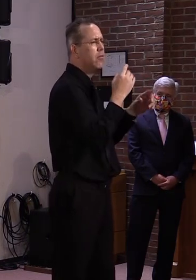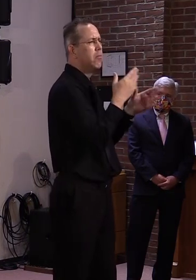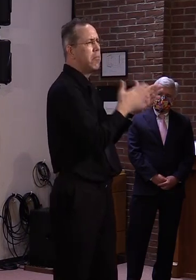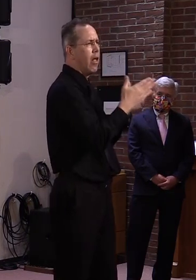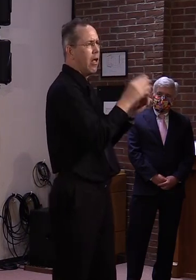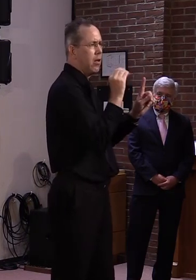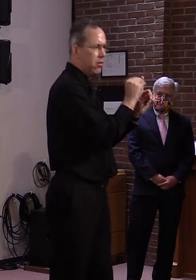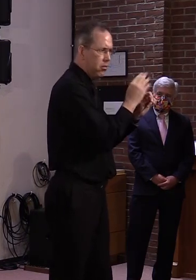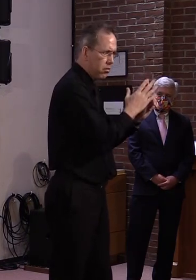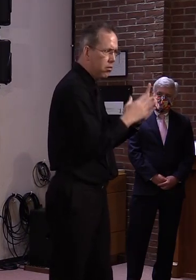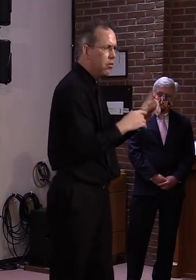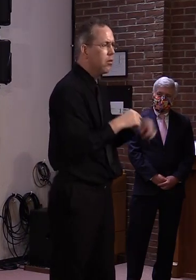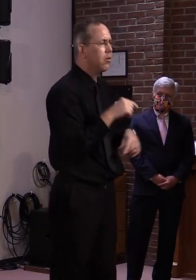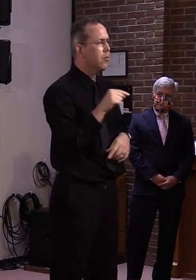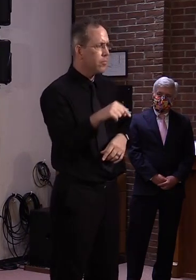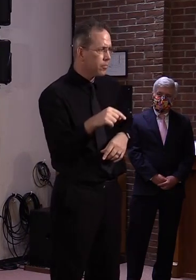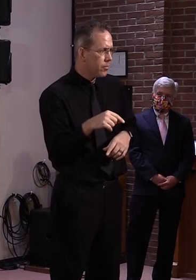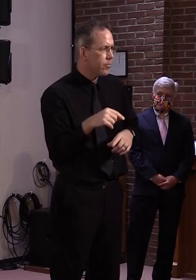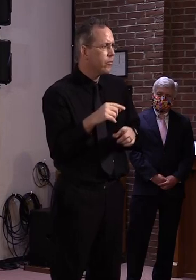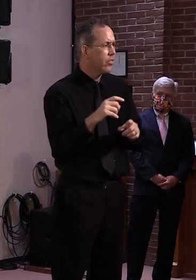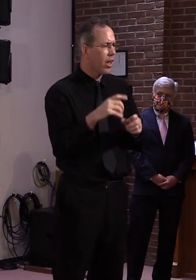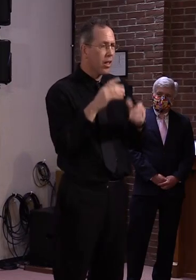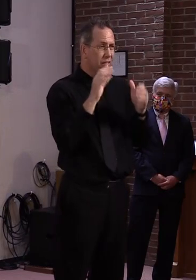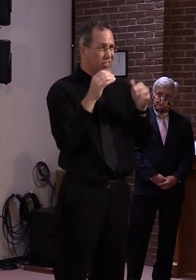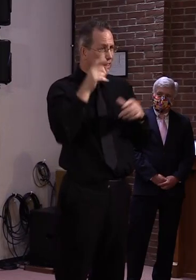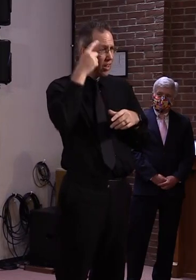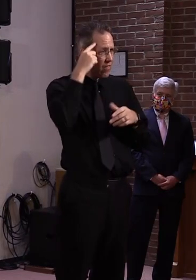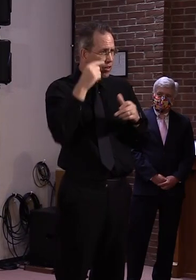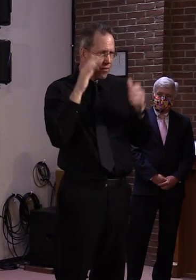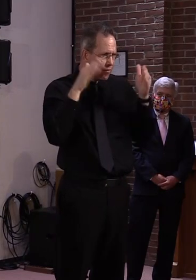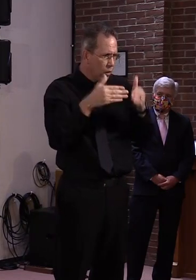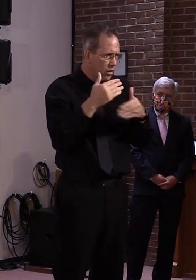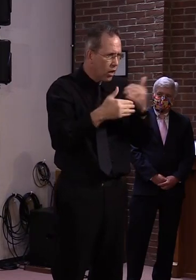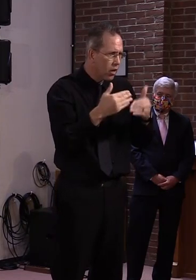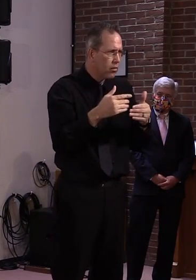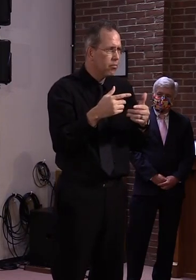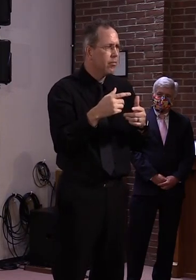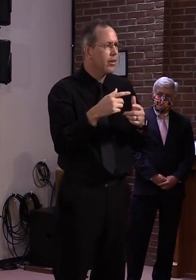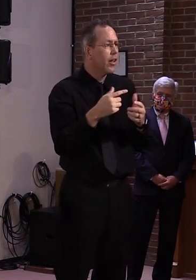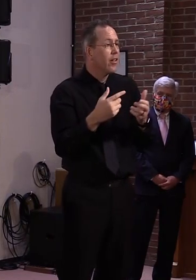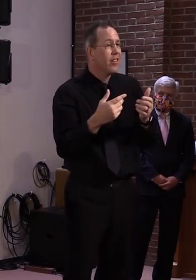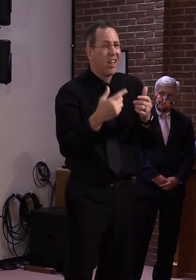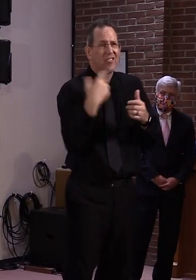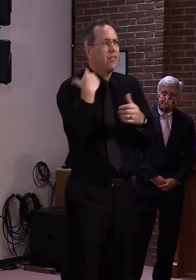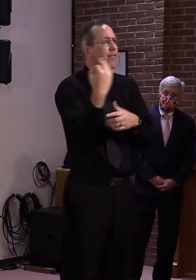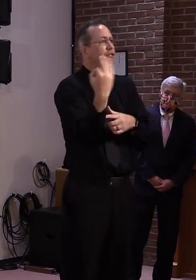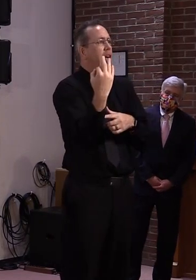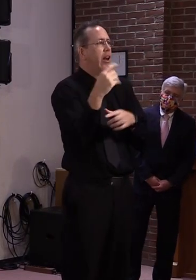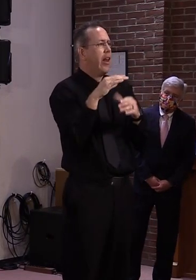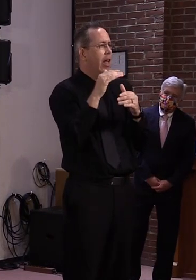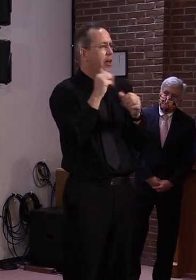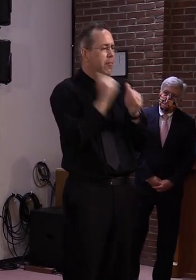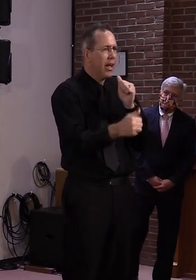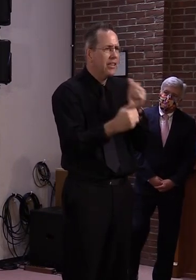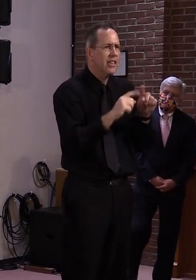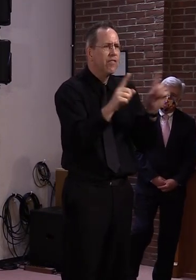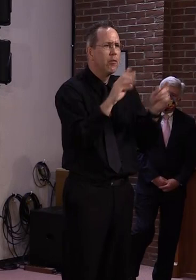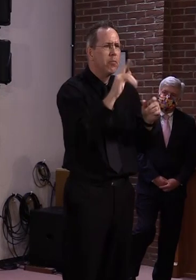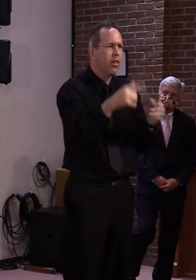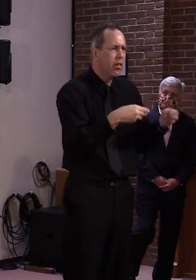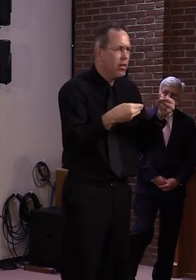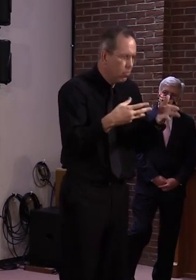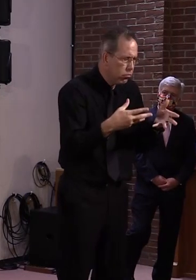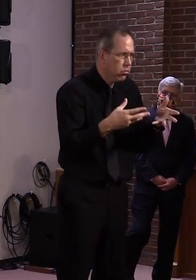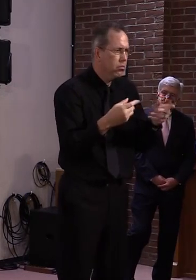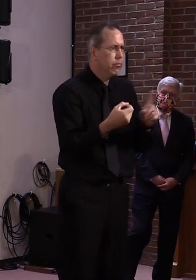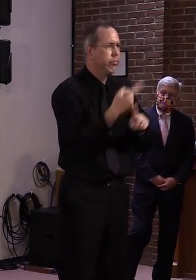ahead on 75% and, uh, the bill was passed Friday night. It's personally impossible to have that, you know, 100%